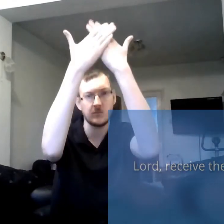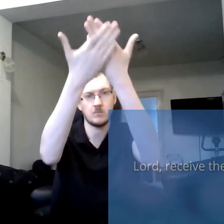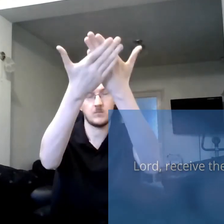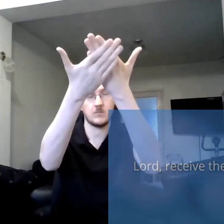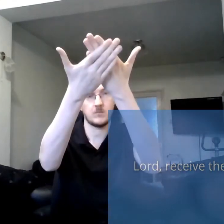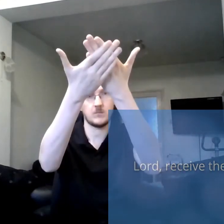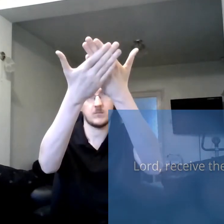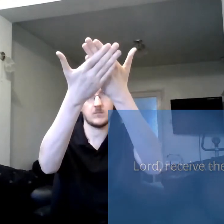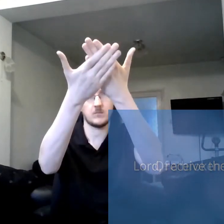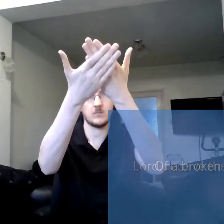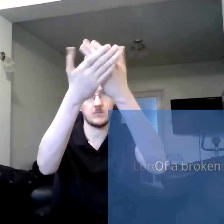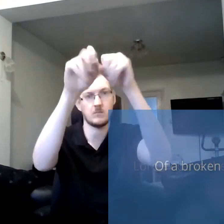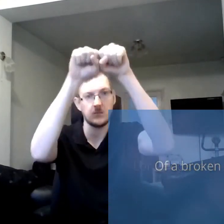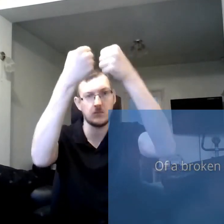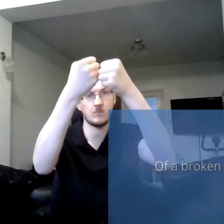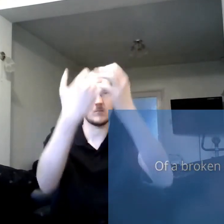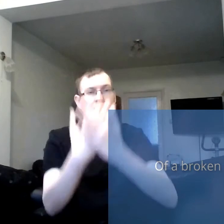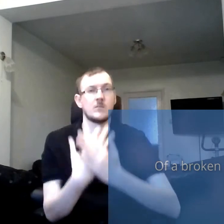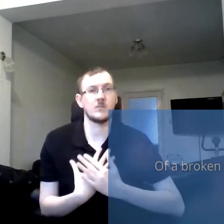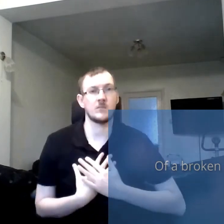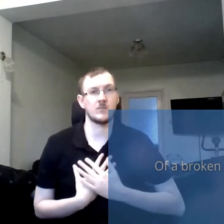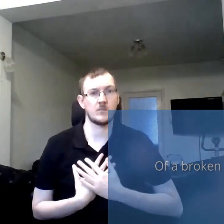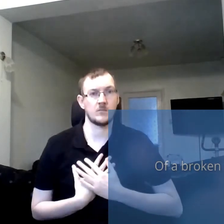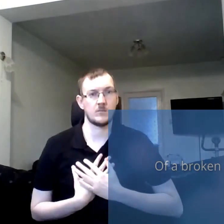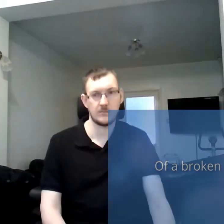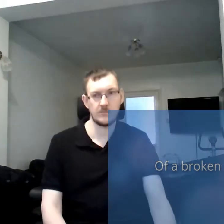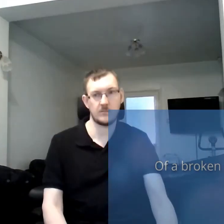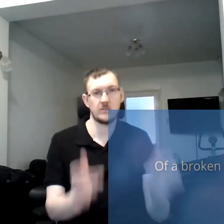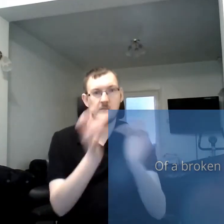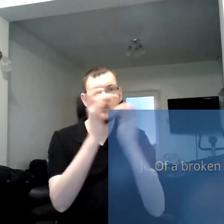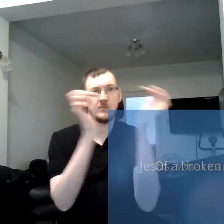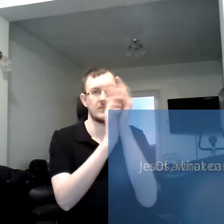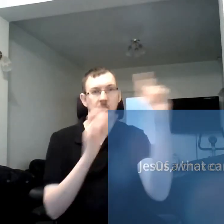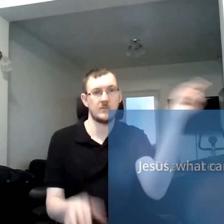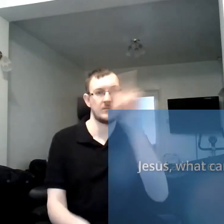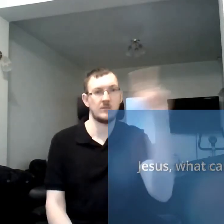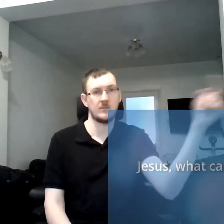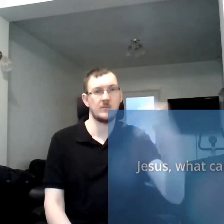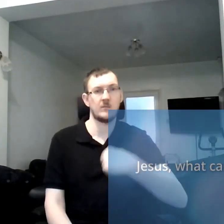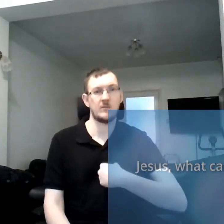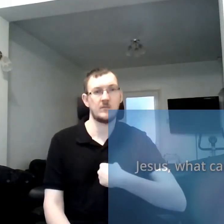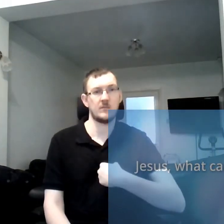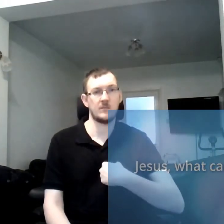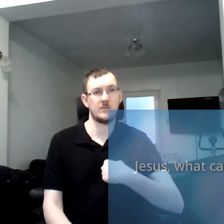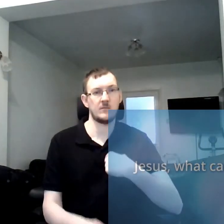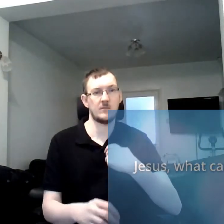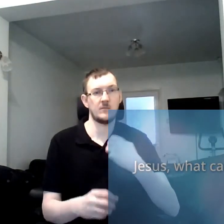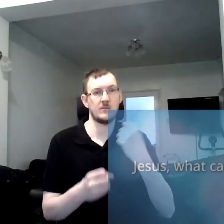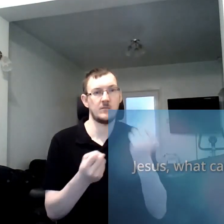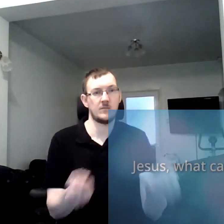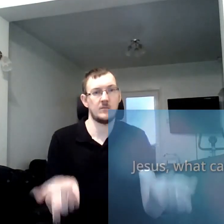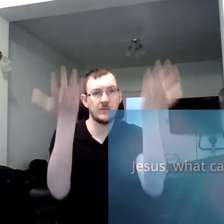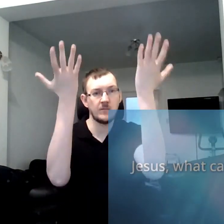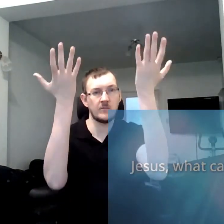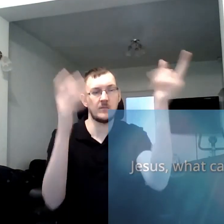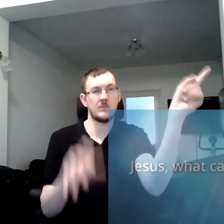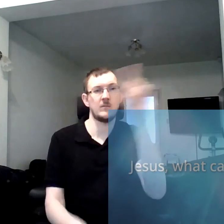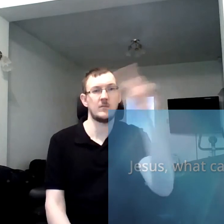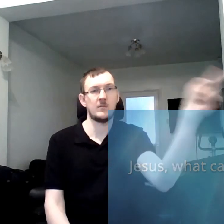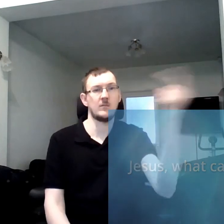of a broken heart jesus what can i give what